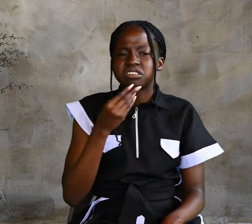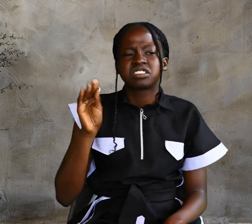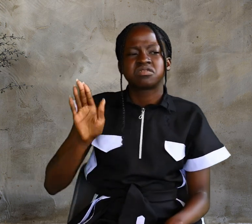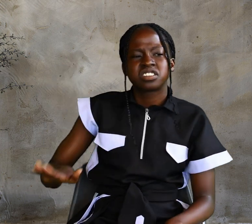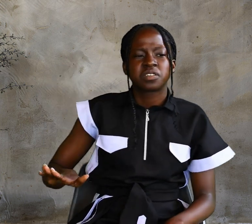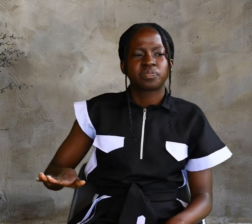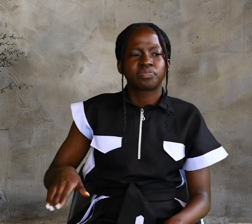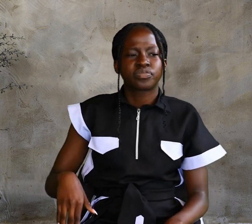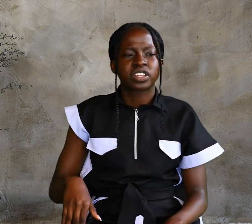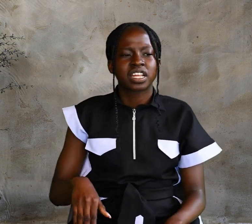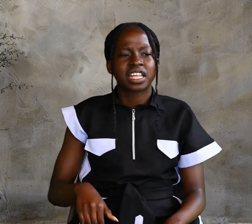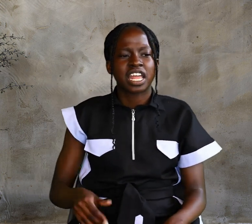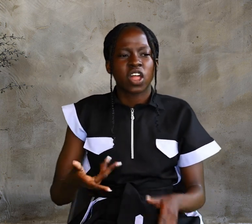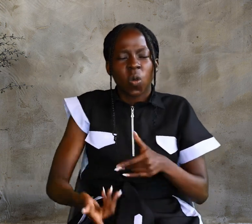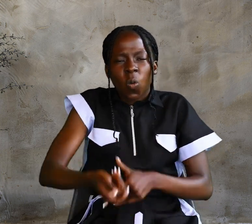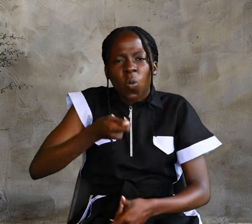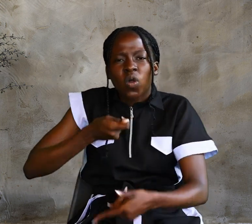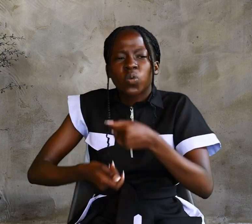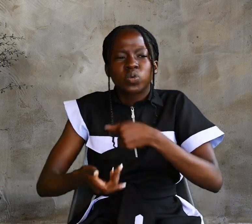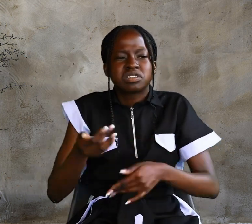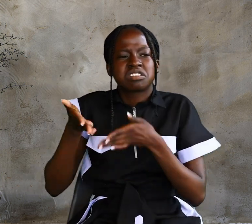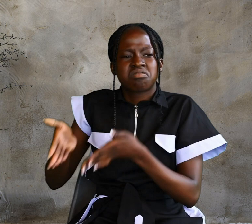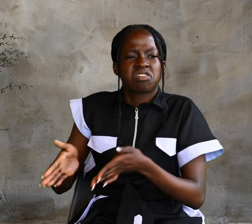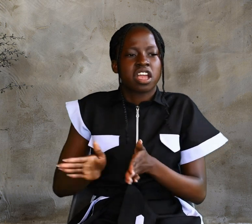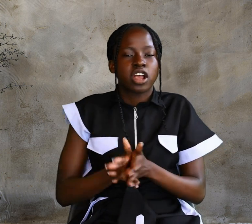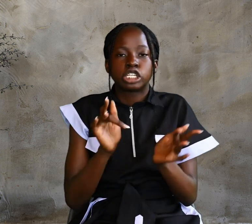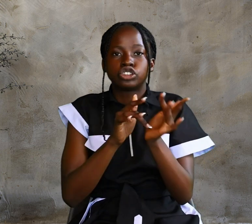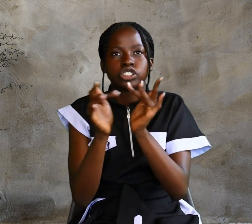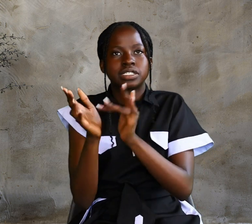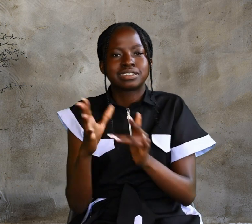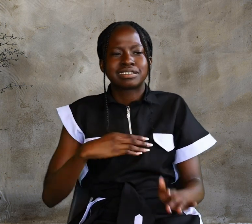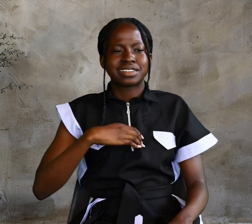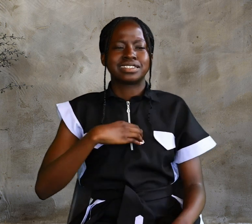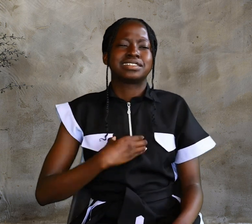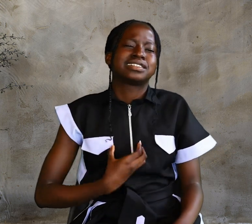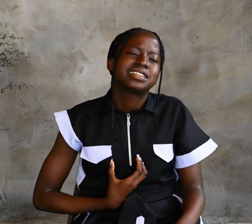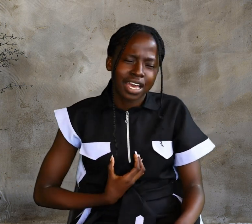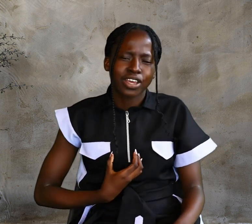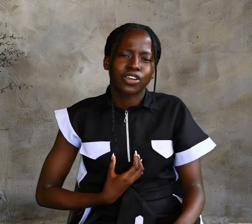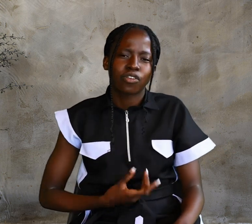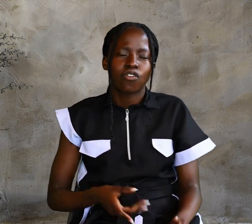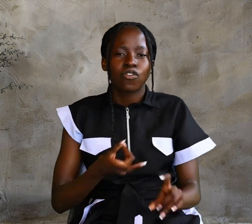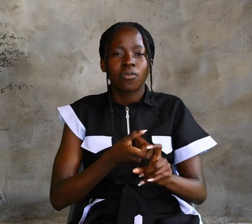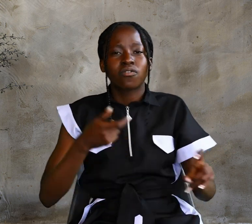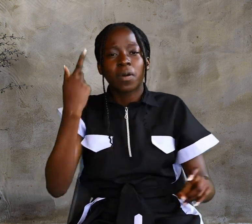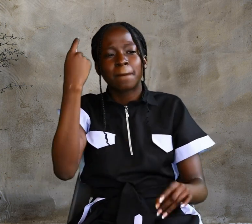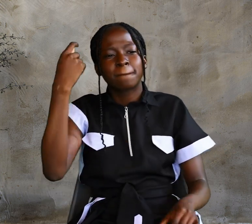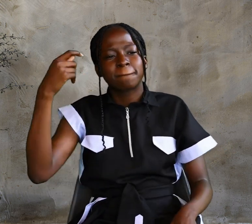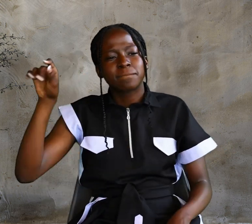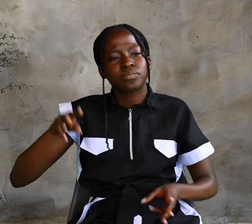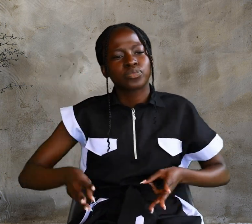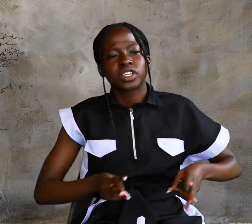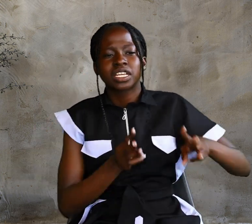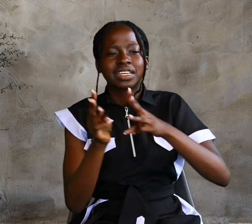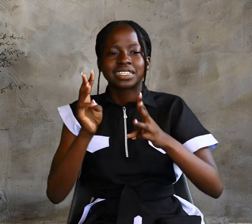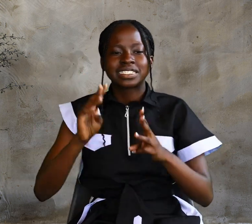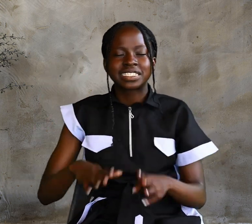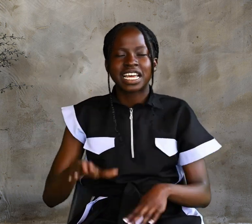Jacob's well was there, and Jesus, tired as he was from the journey, sat down